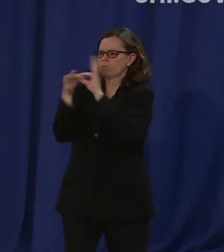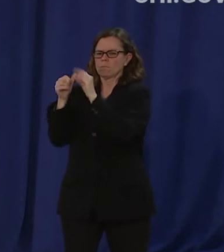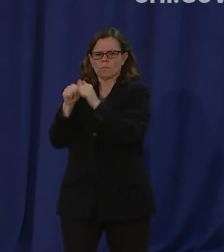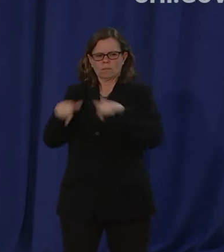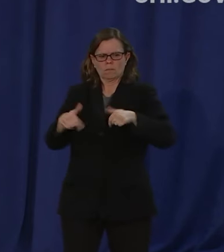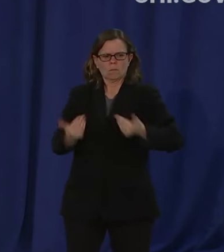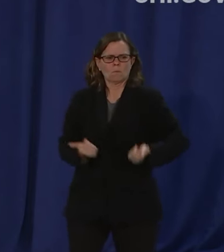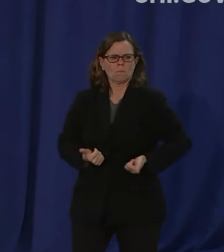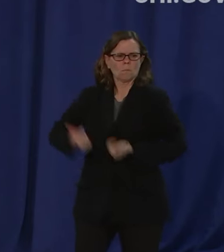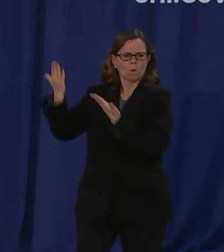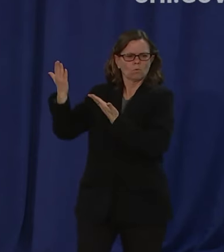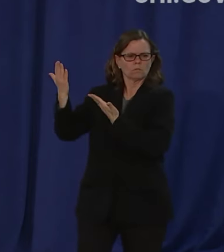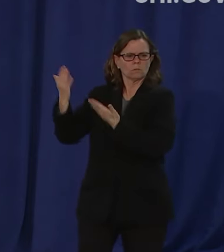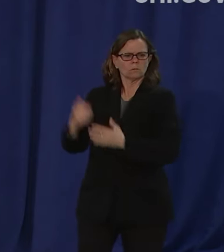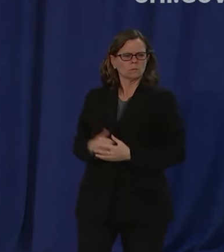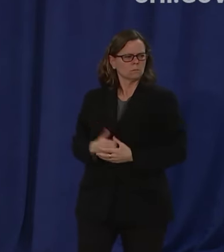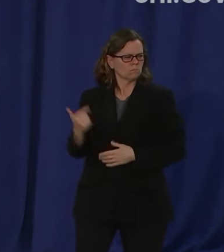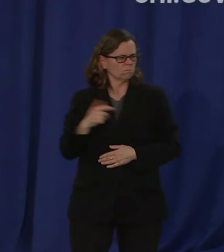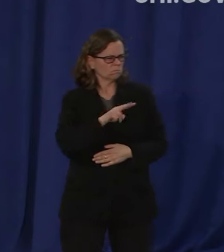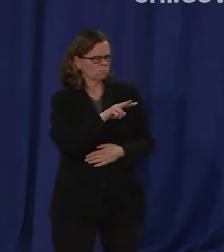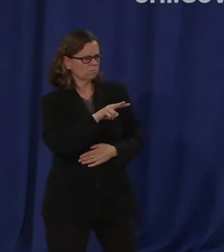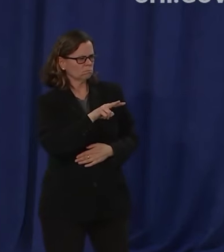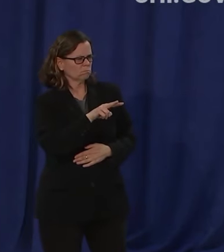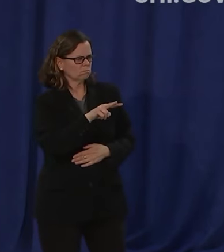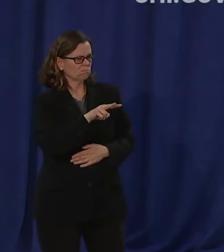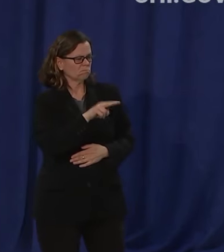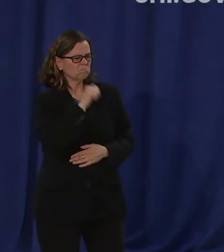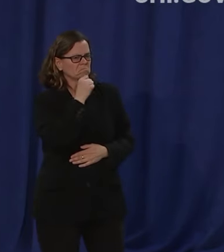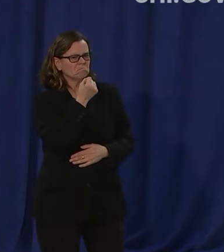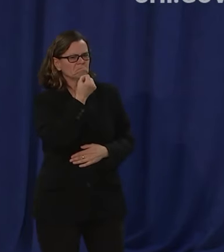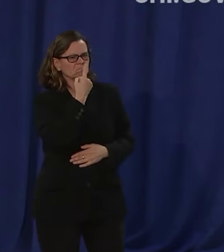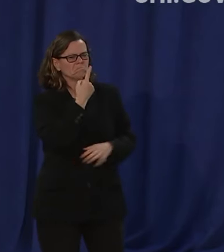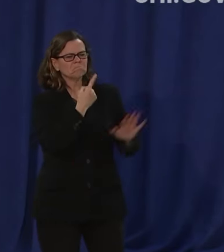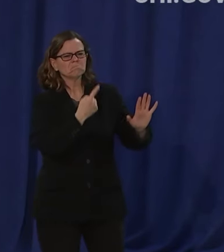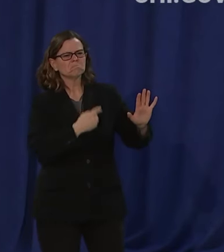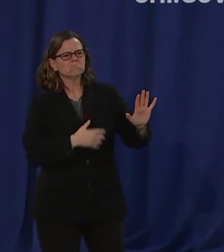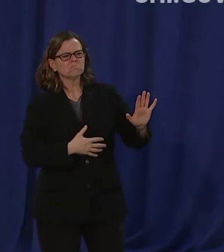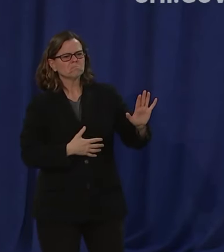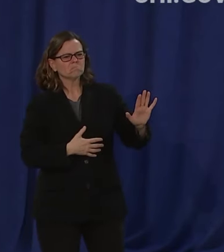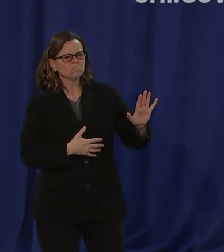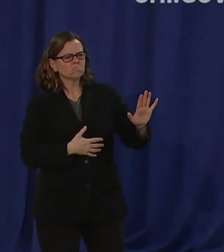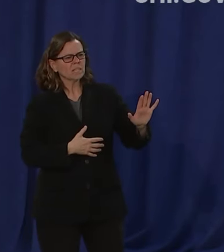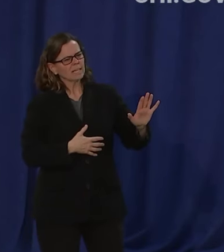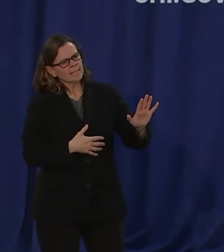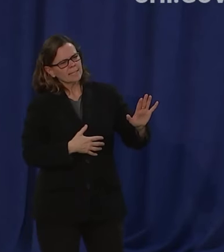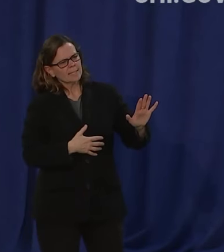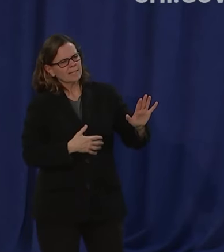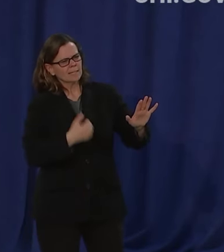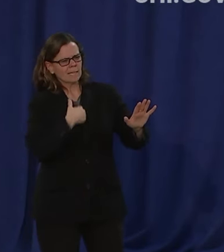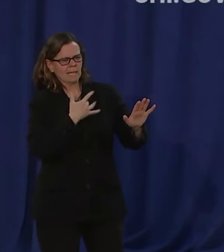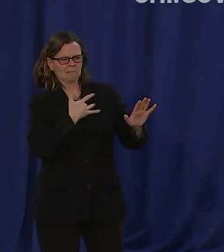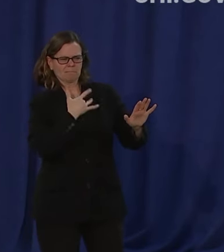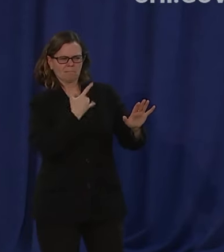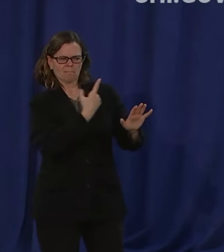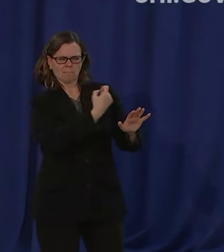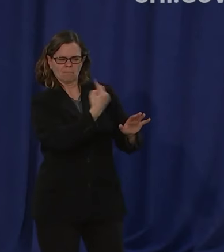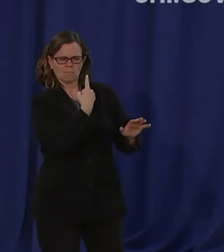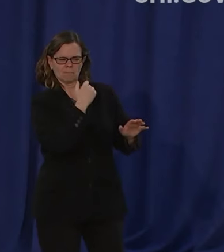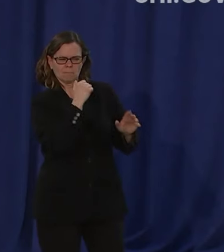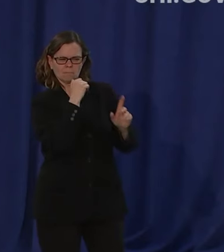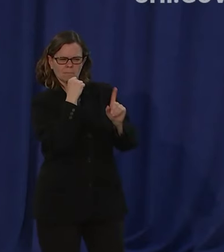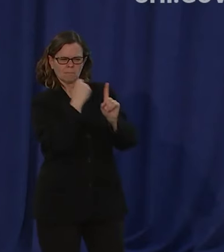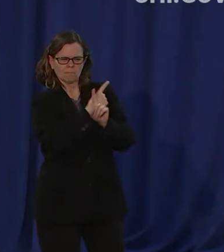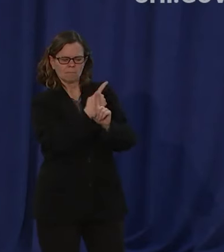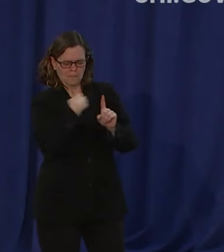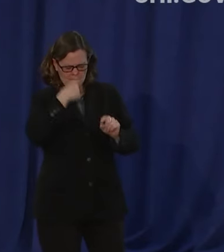by the way oh you're talking about michelle smith i don't think that's accurate but i i heard michelle harris um but i don't think